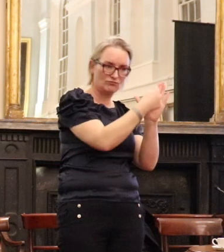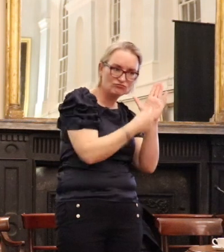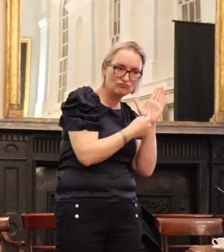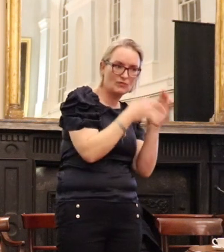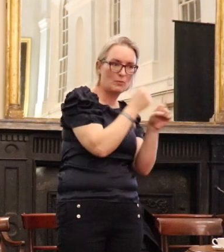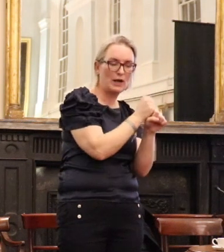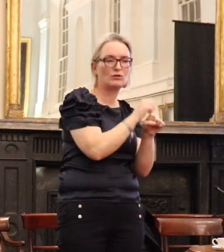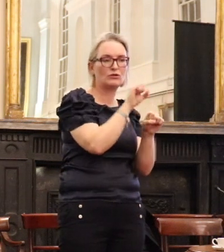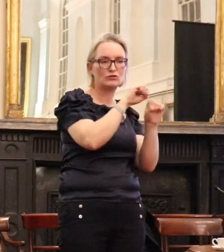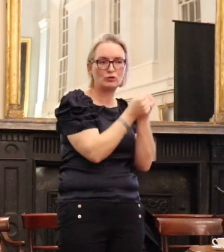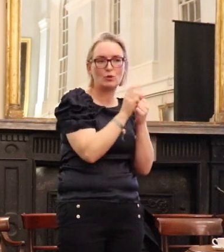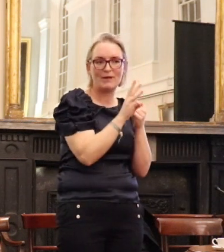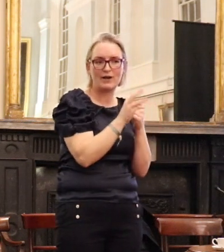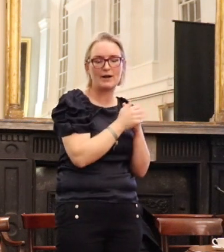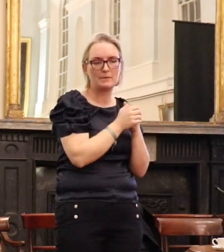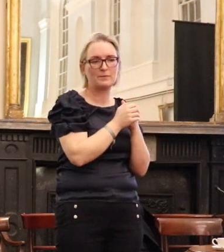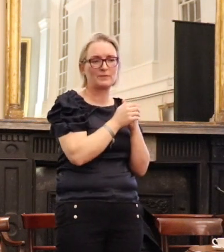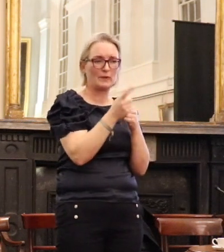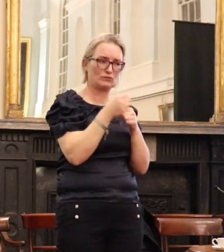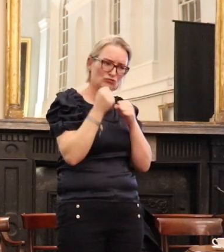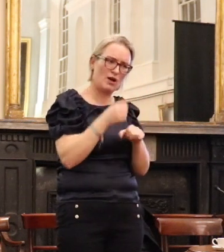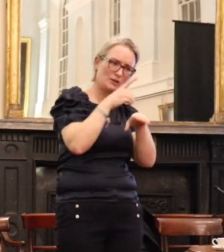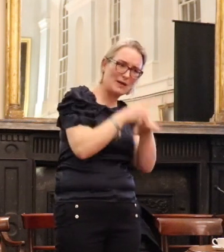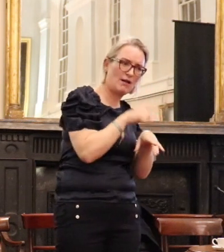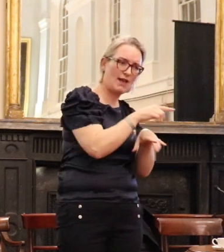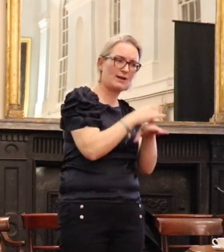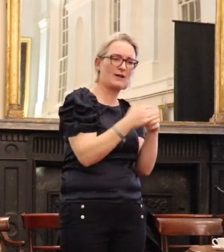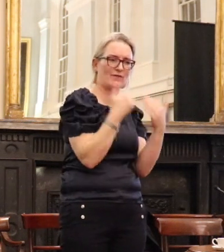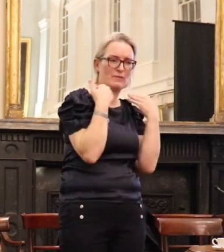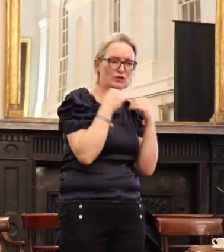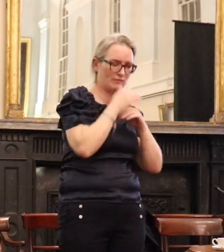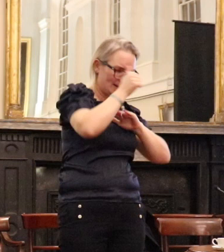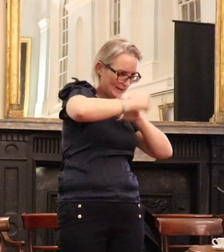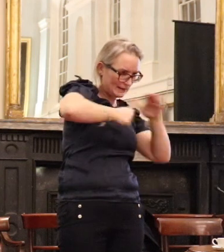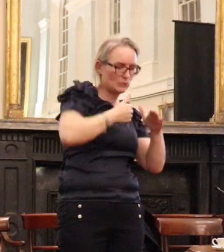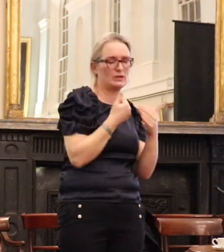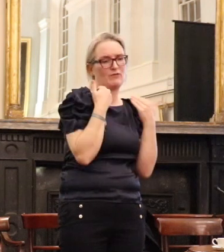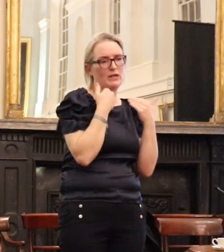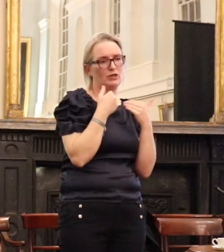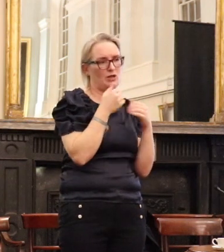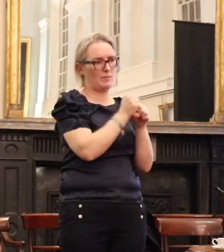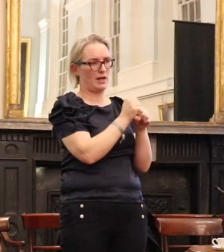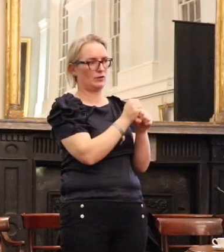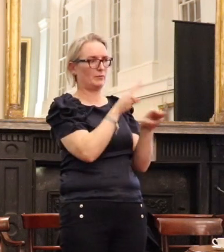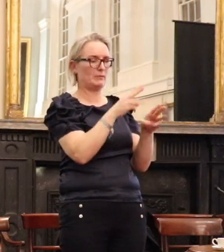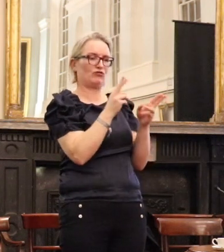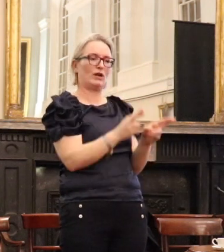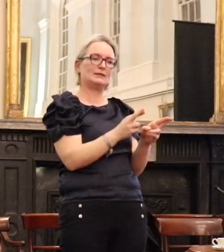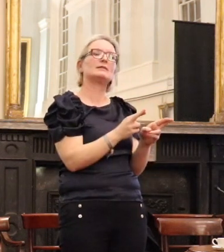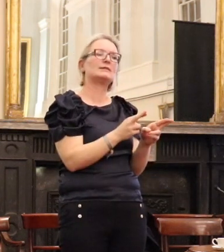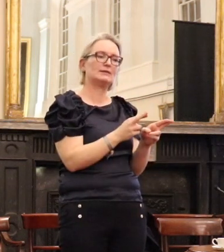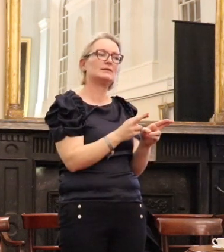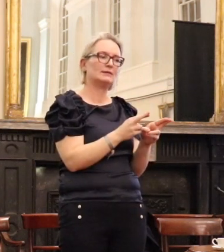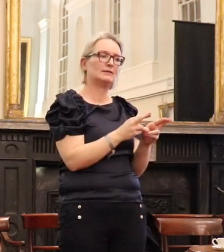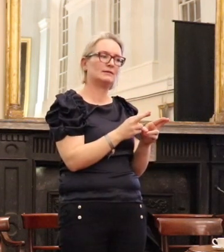who were absolutely dependent on that kind of expert information on what people's legal entitlements were.